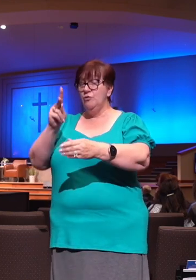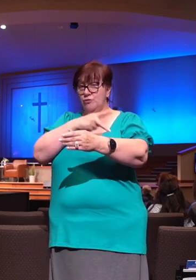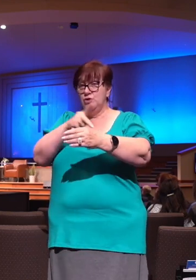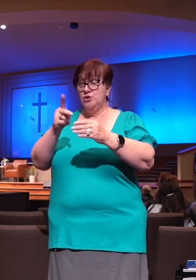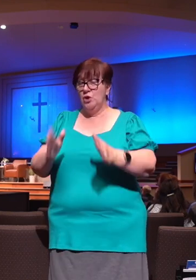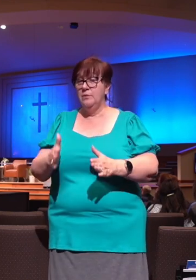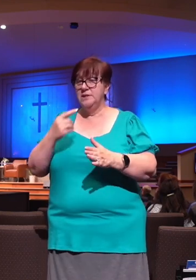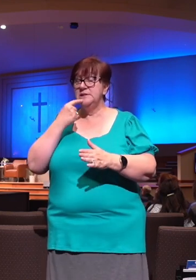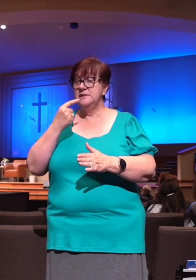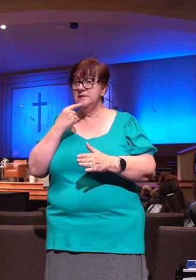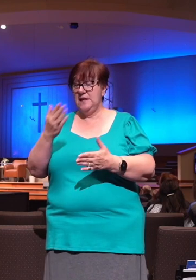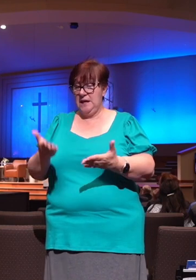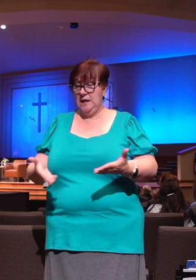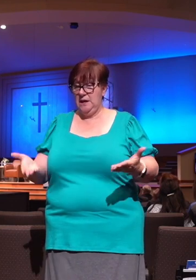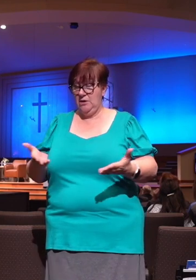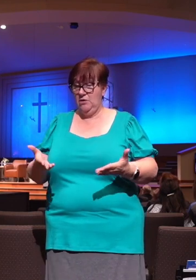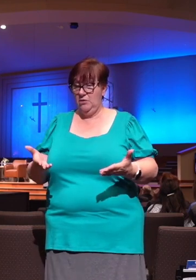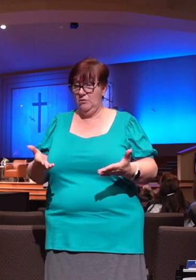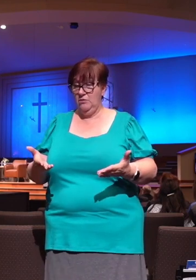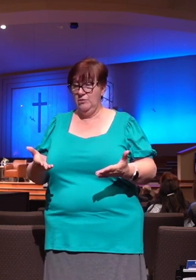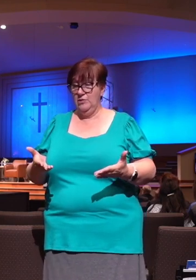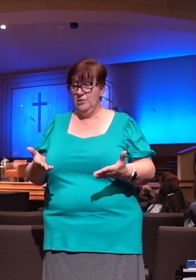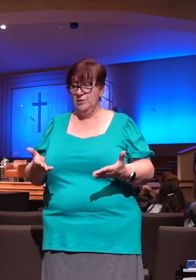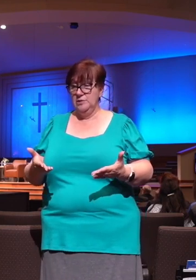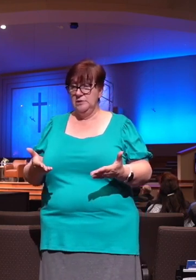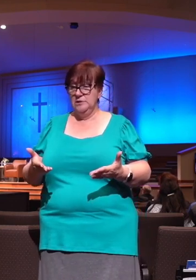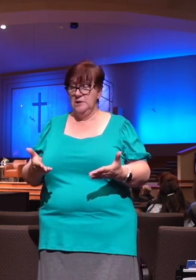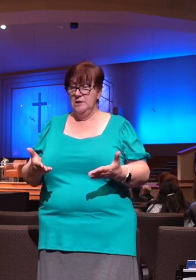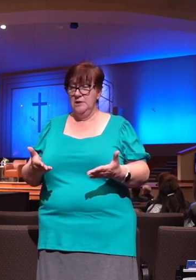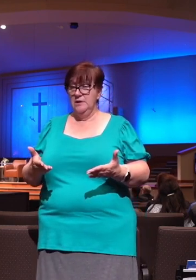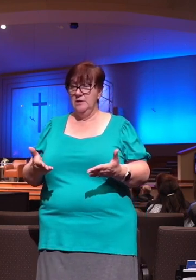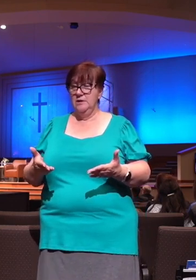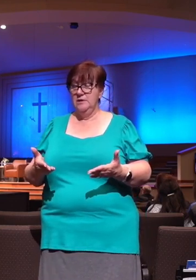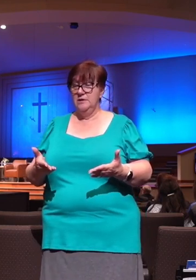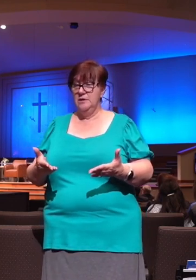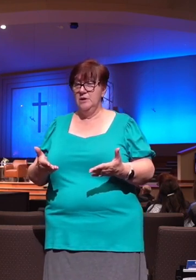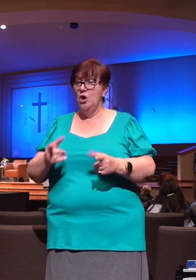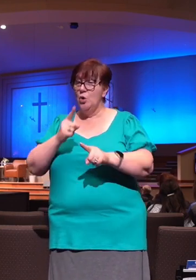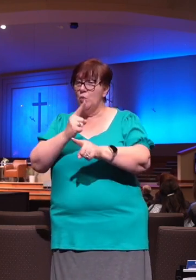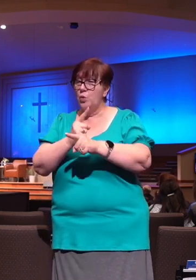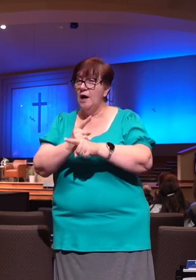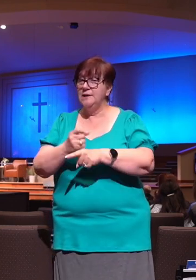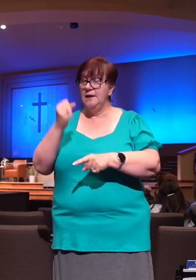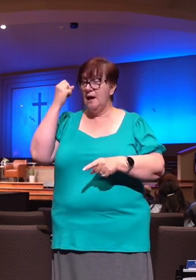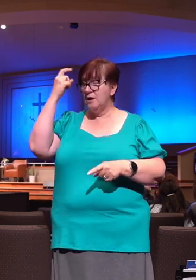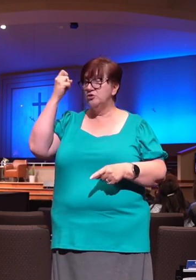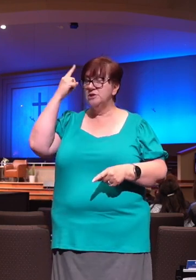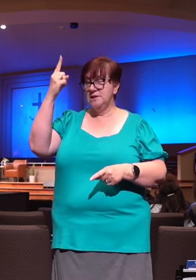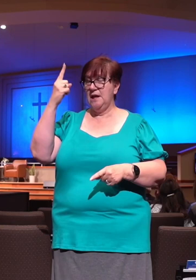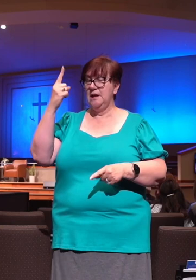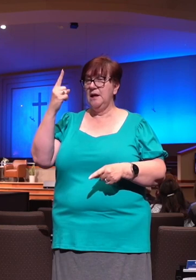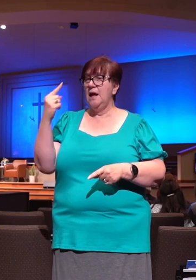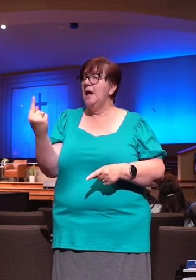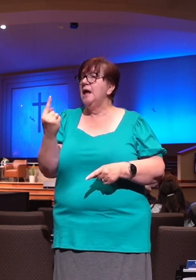correctly understanding that only in God can he find his needs met.